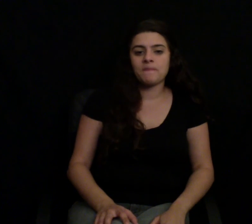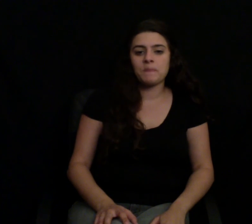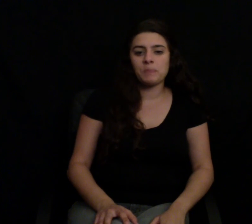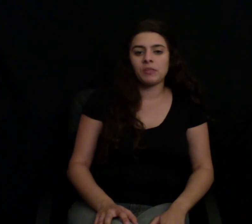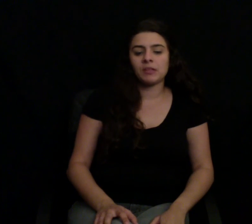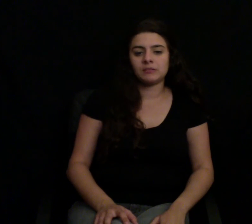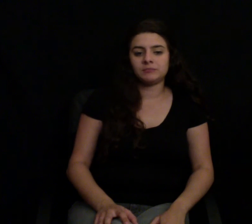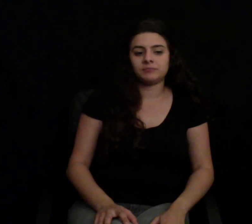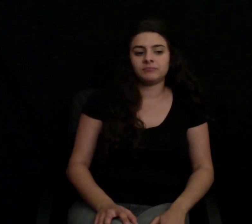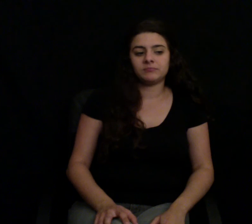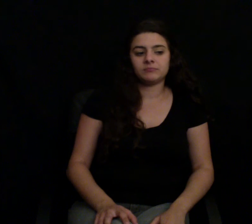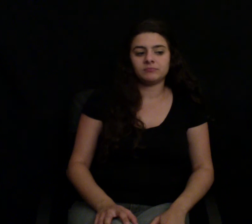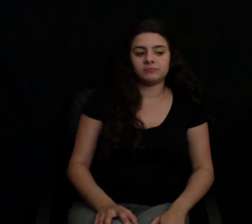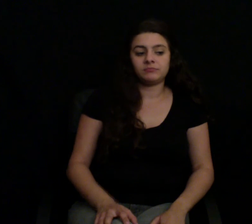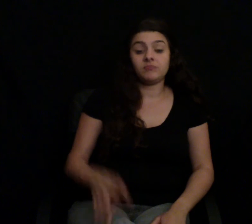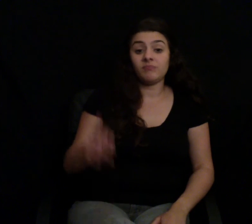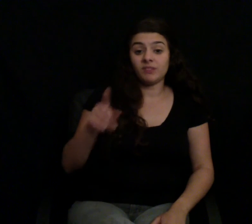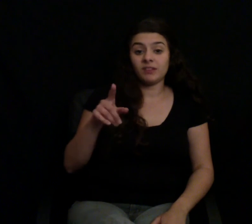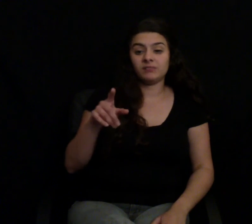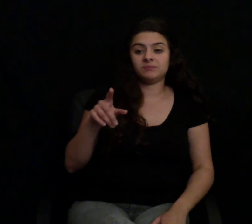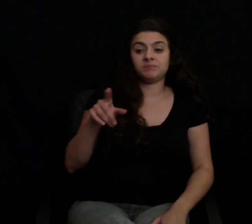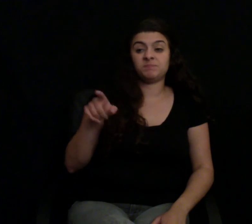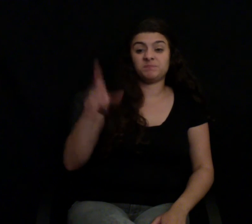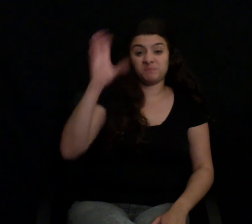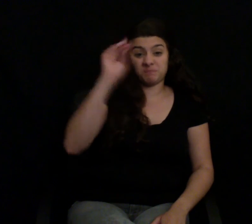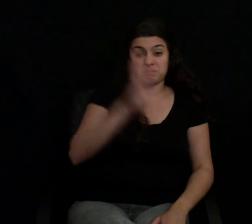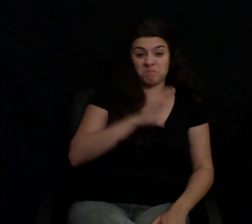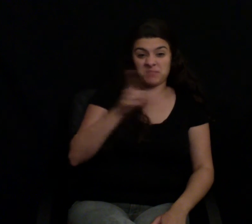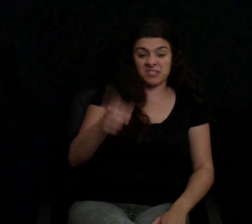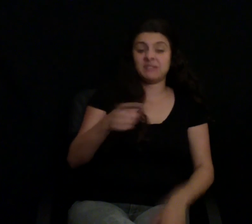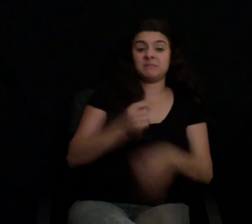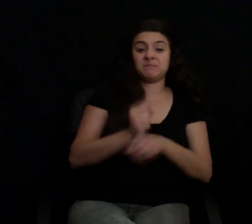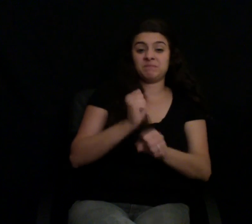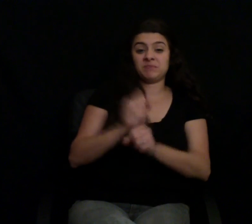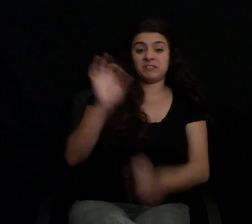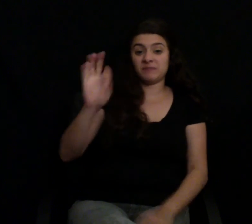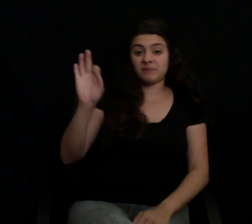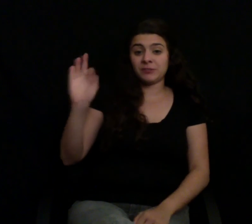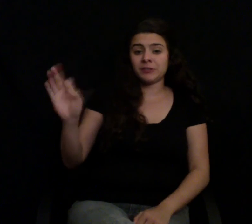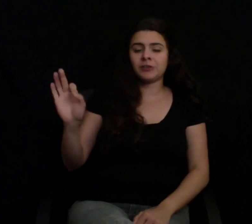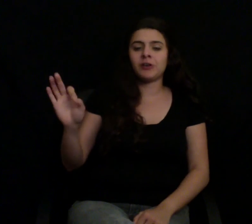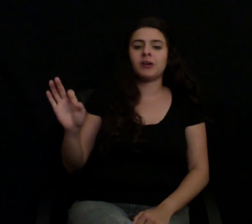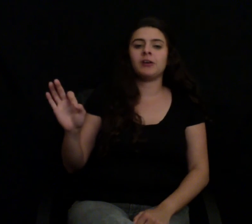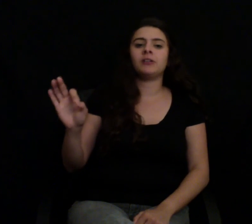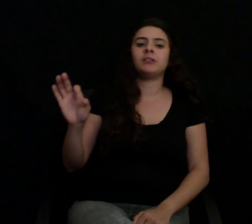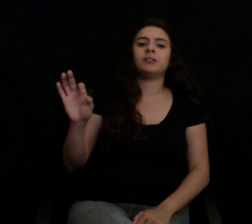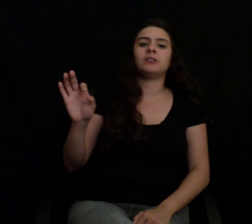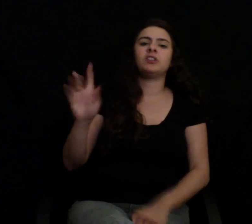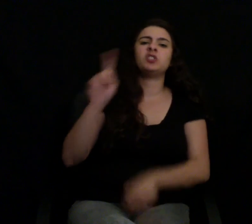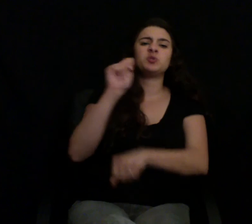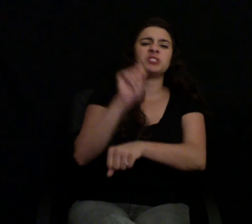And these tools, they're also made in traditional Japanese style. It's very cool. Check out the website. It's